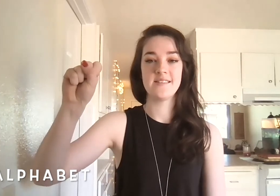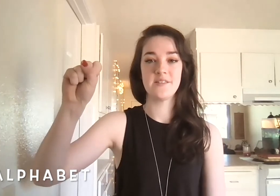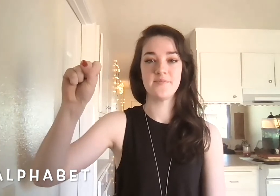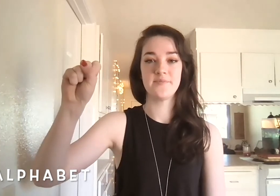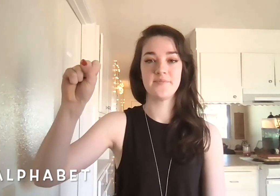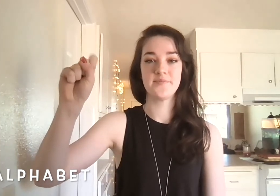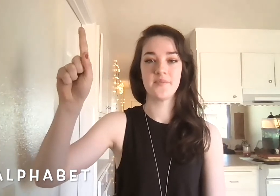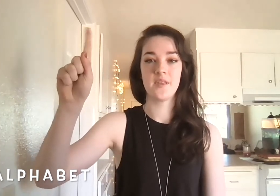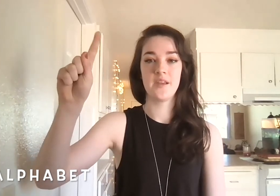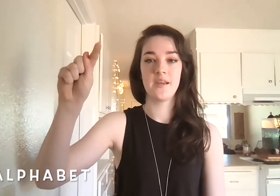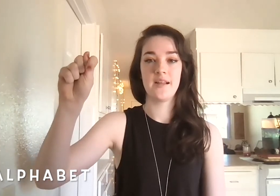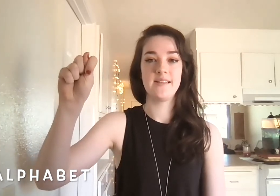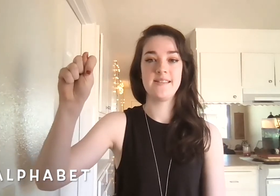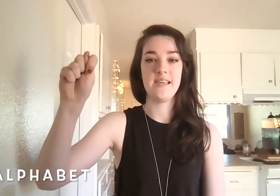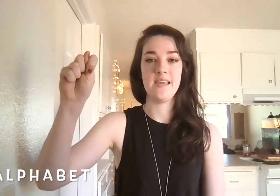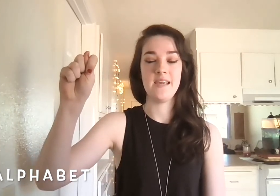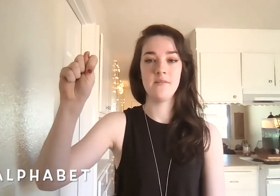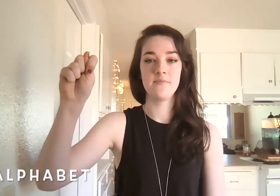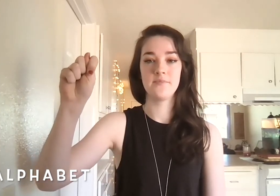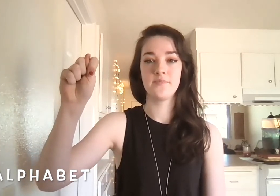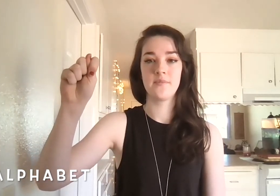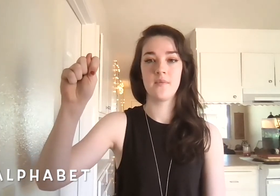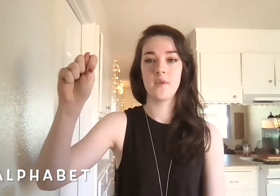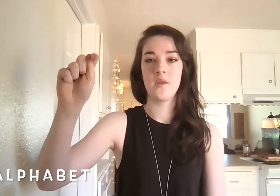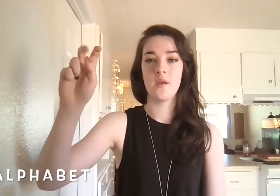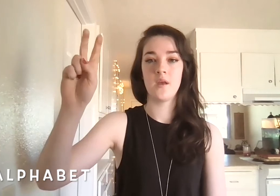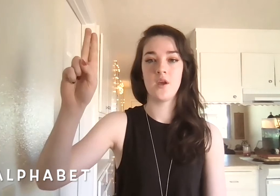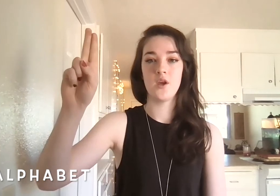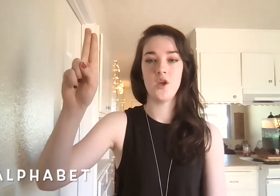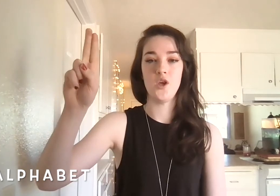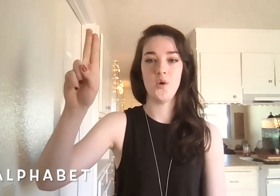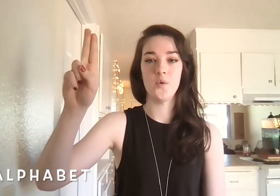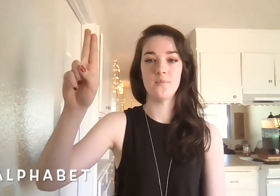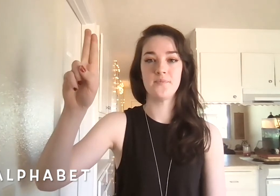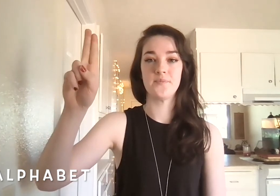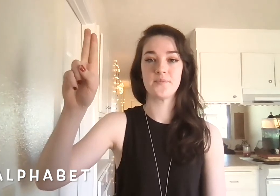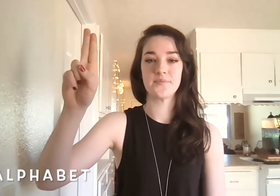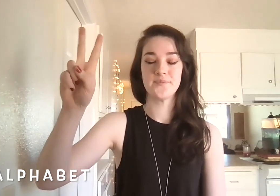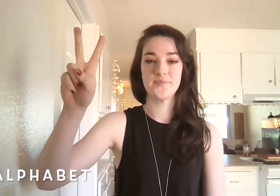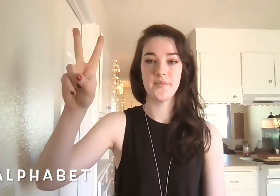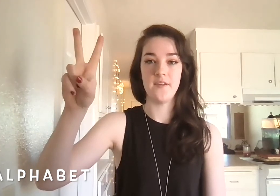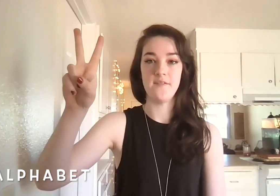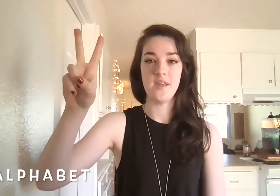t T, U, V,